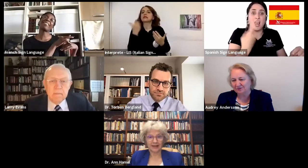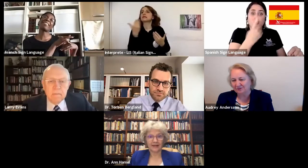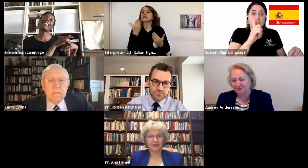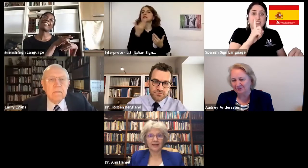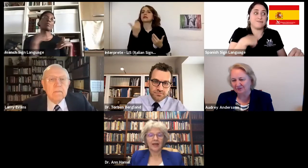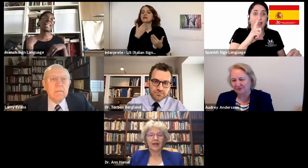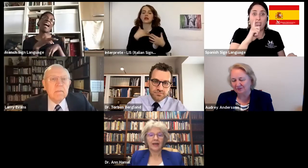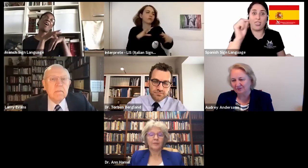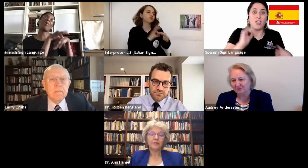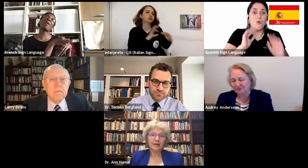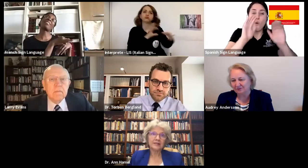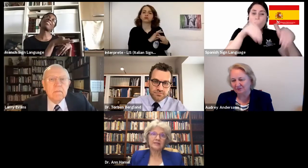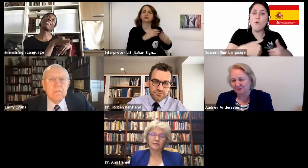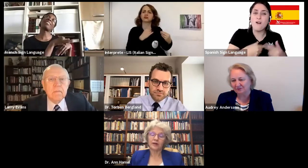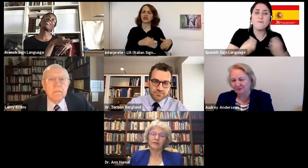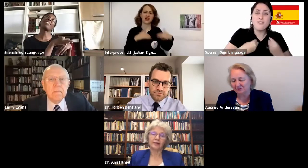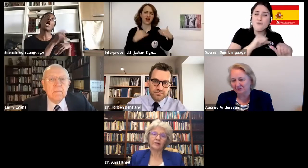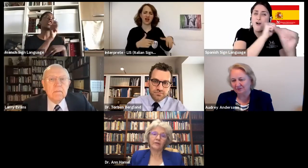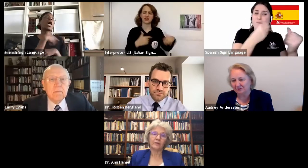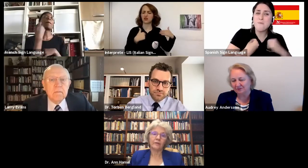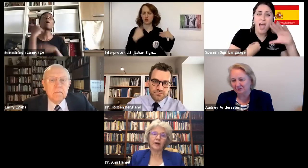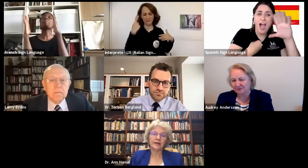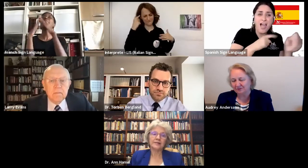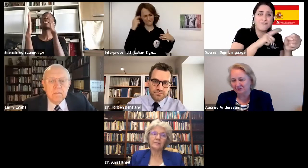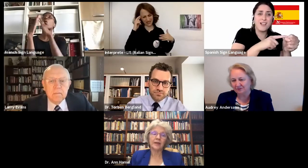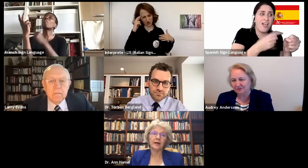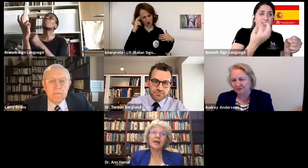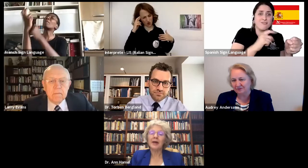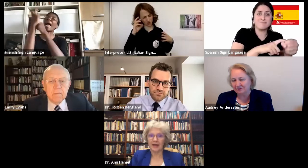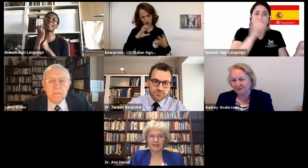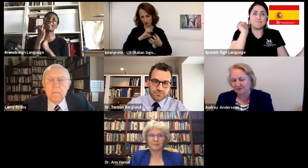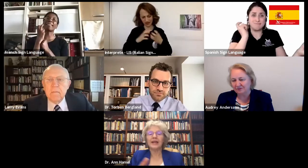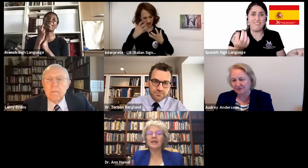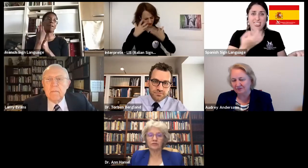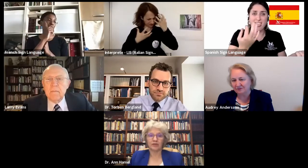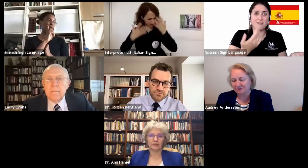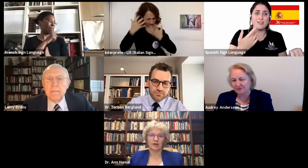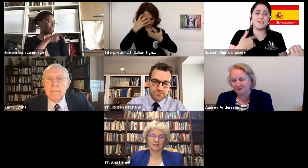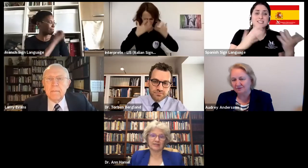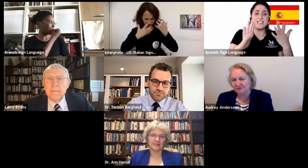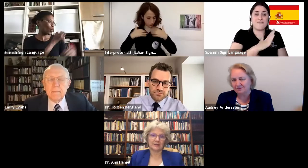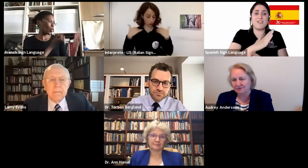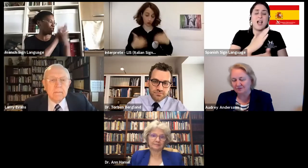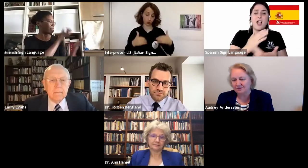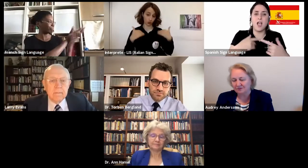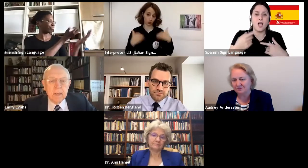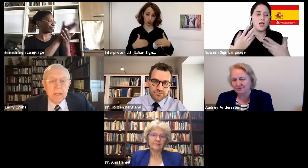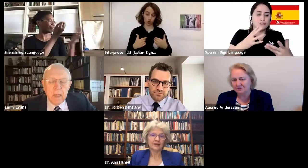complicated. And the process of grieving, was impacted by each of those losses.